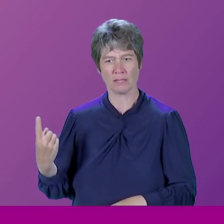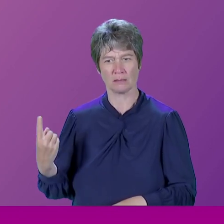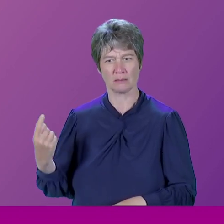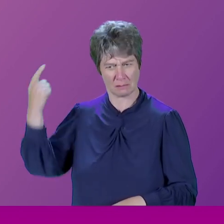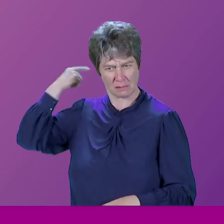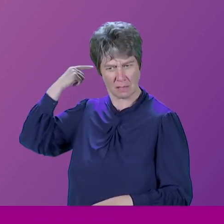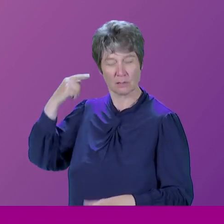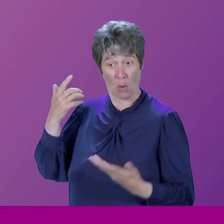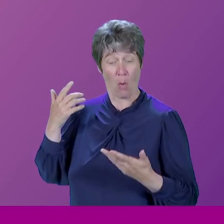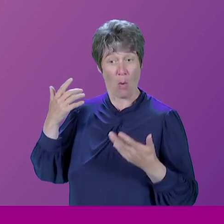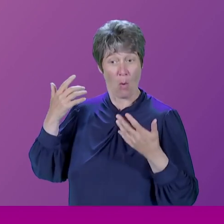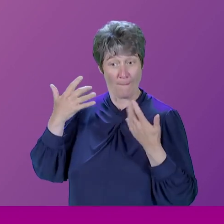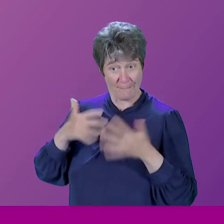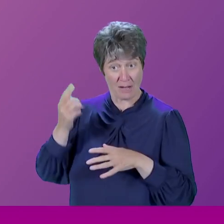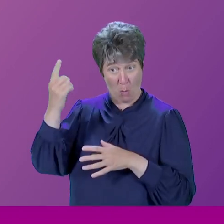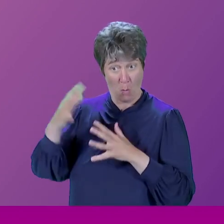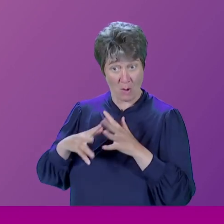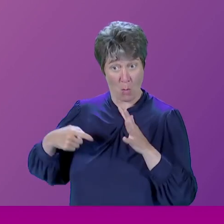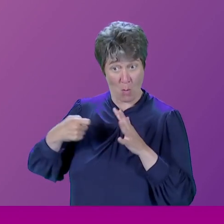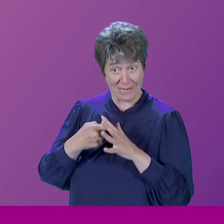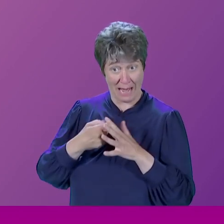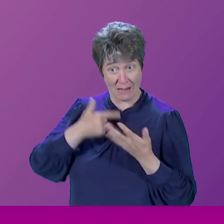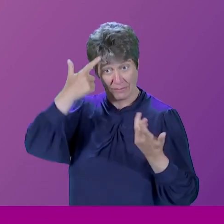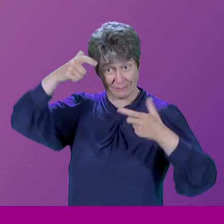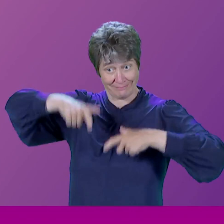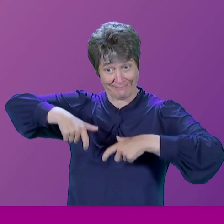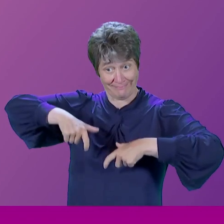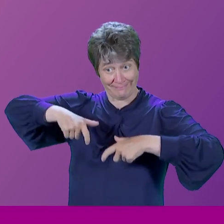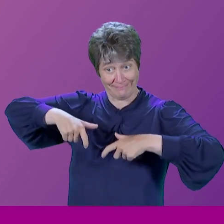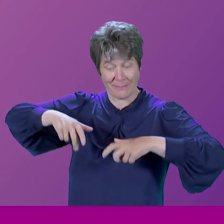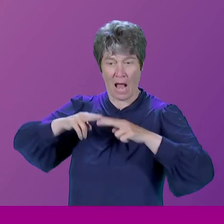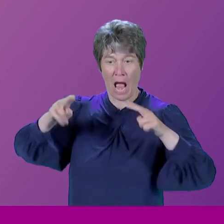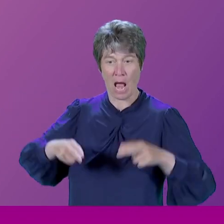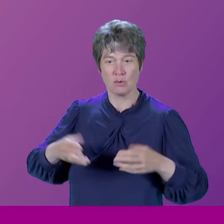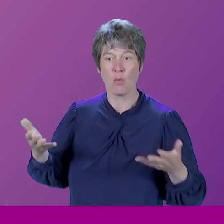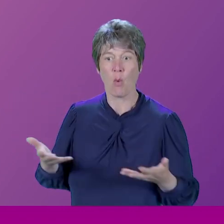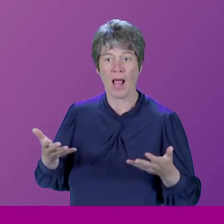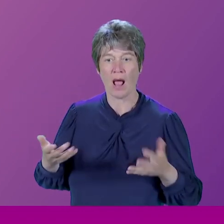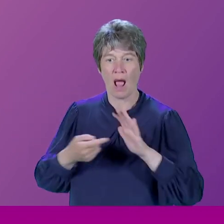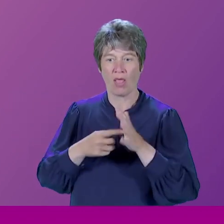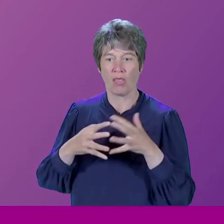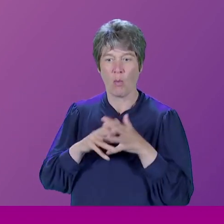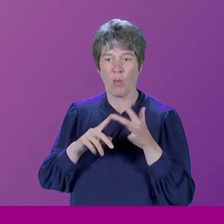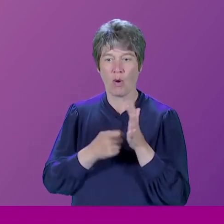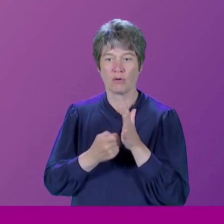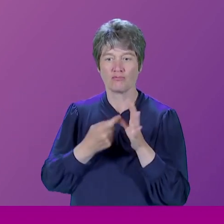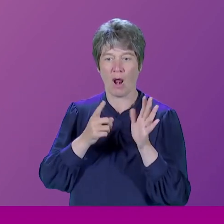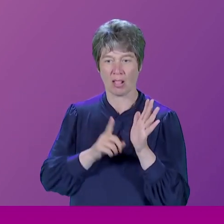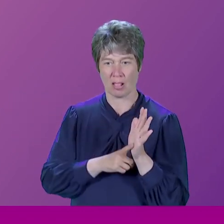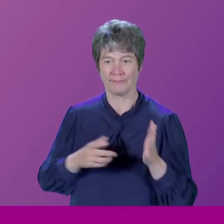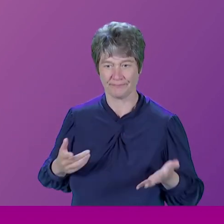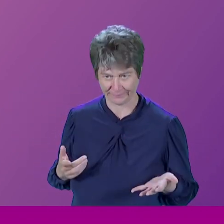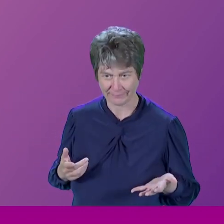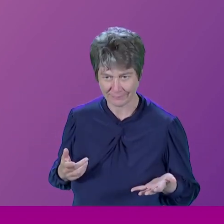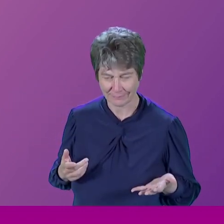So for a week, I moved into a house in the Wirral. And there were four children there. And I took over from